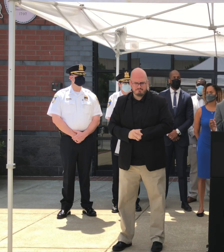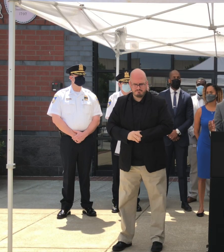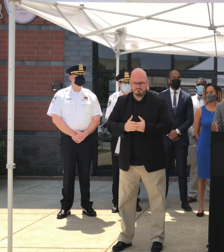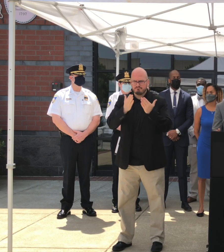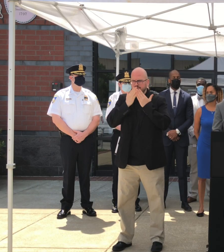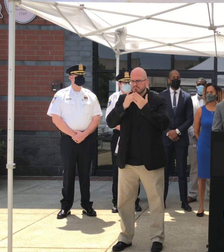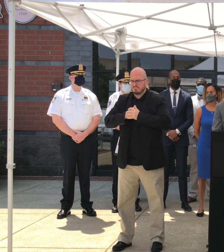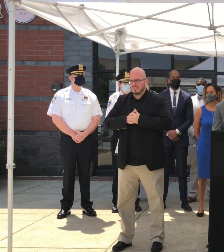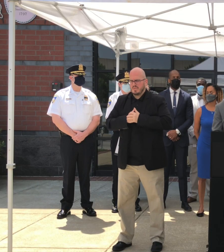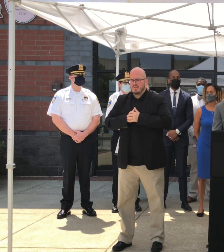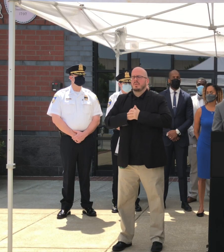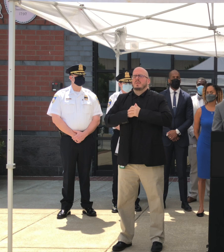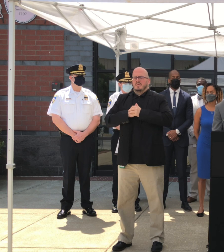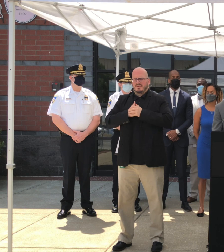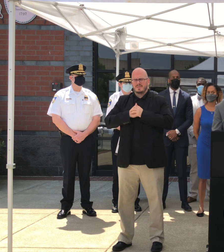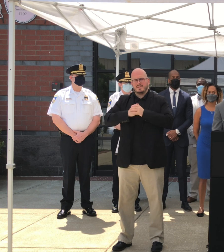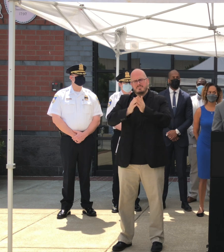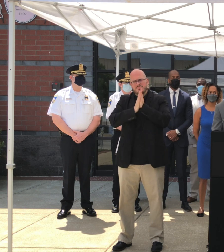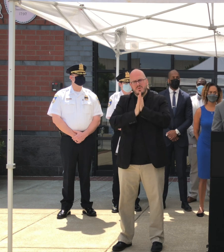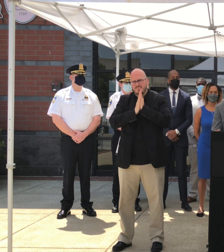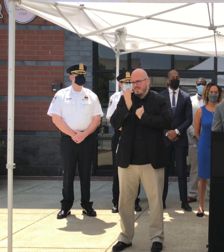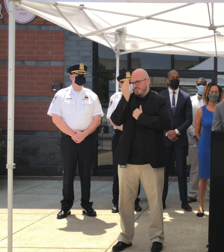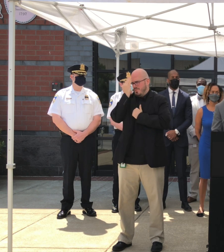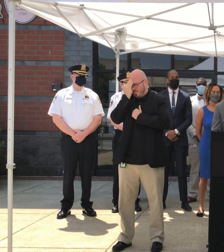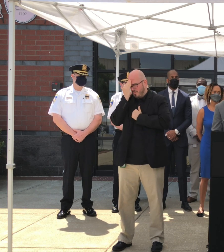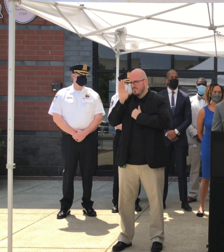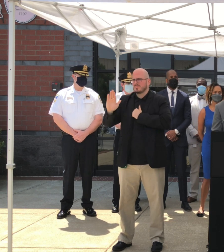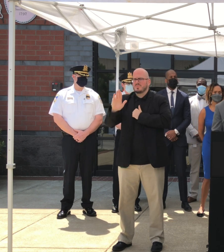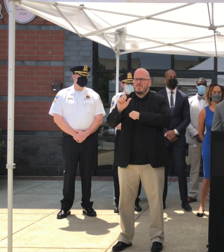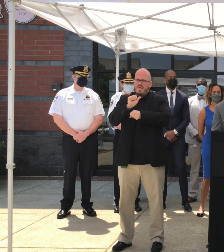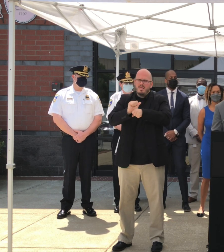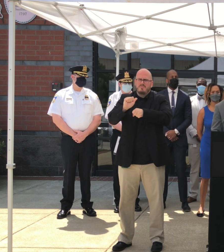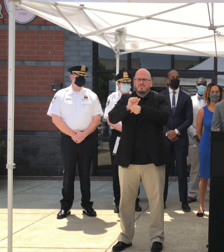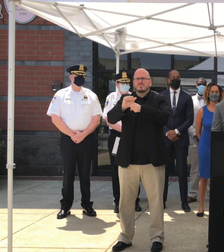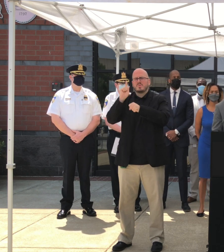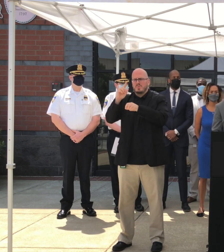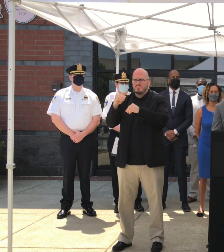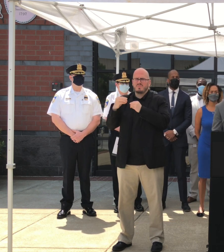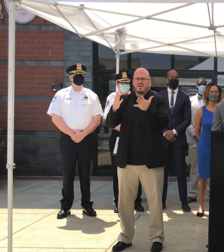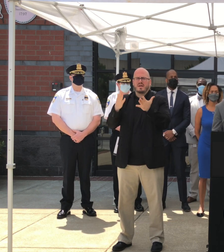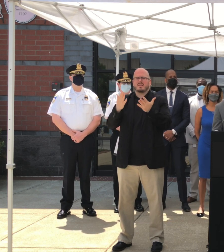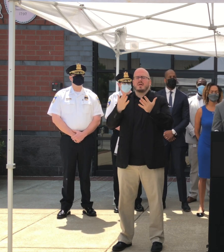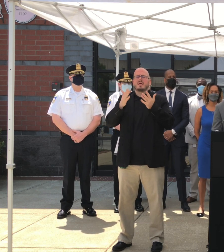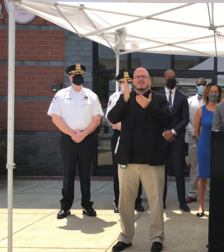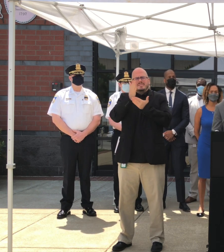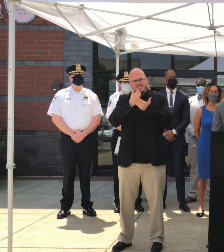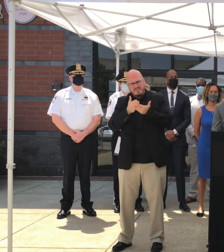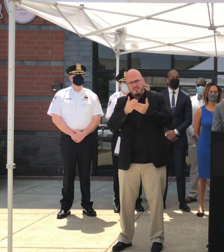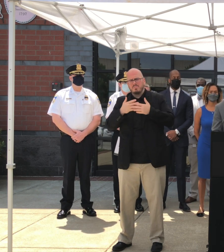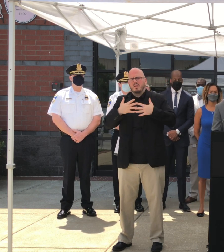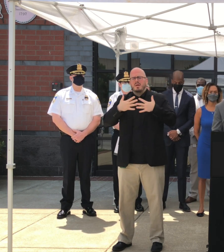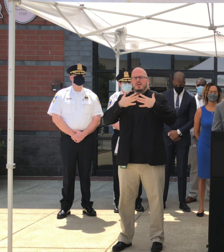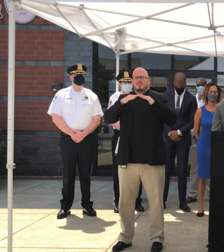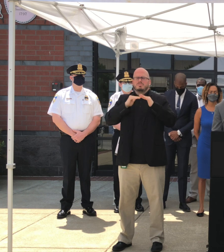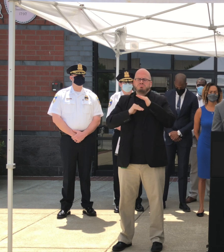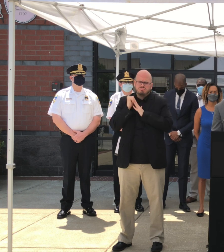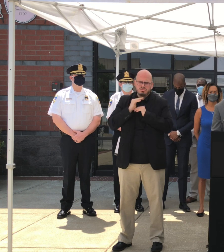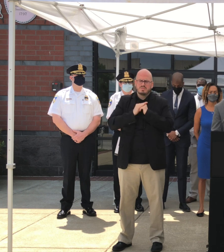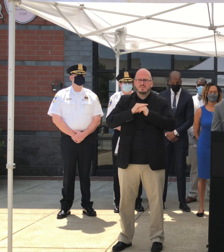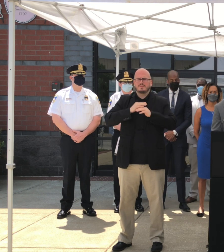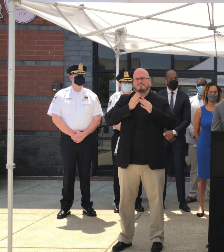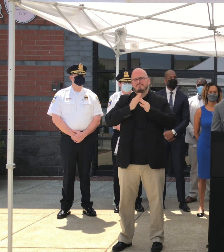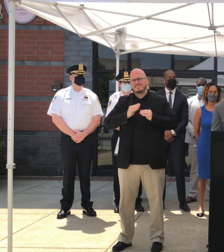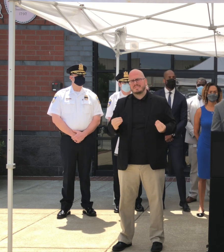I pray and know that your efforts will bring some comfort and peace to the Barksdale family and everyone